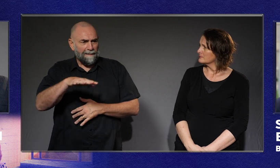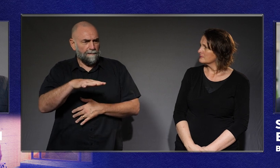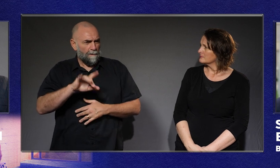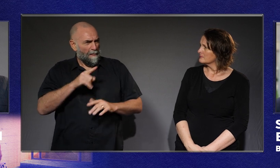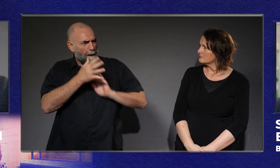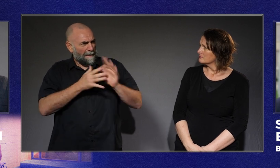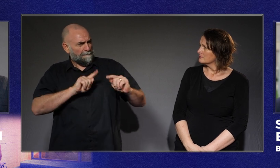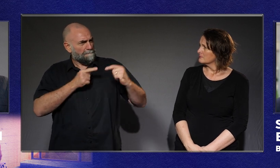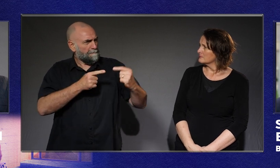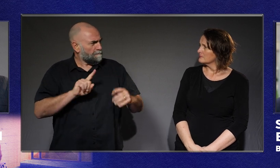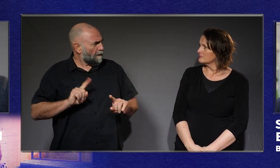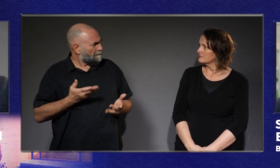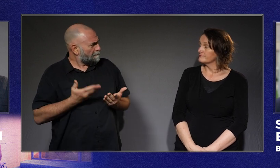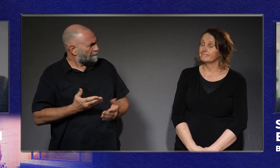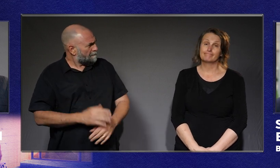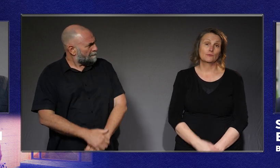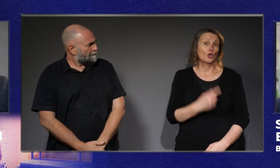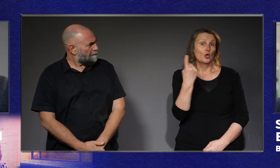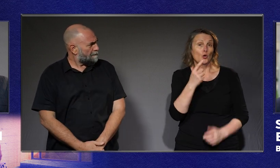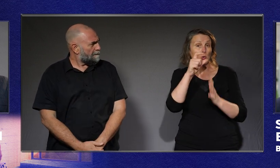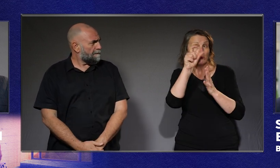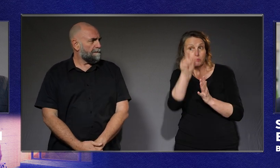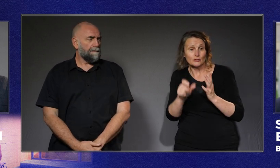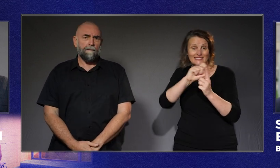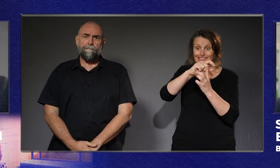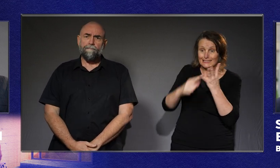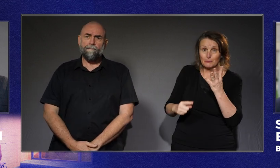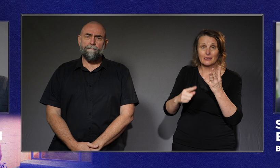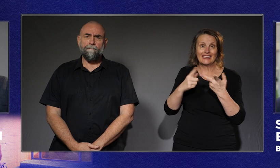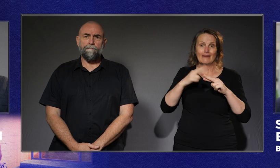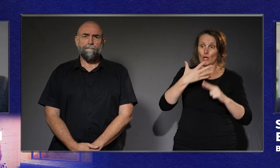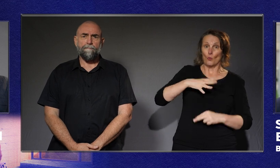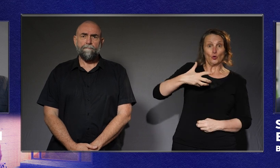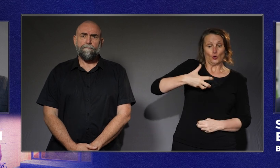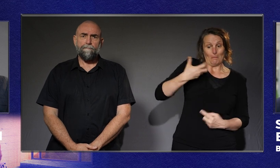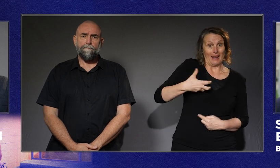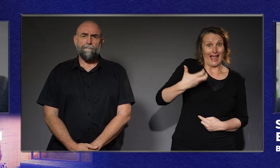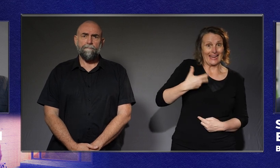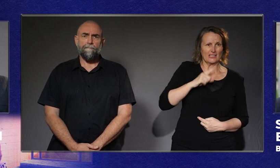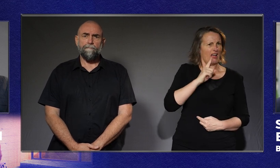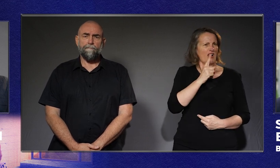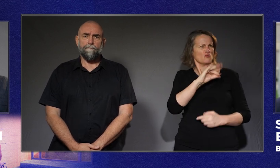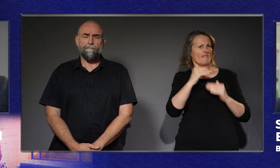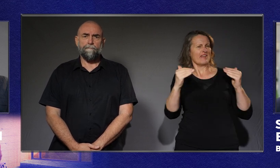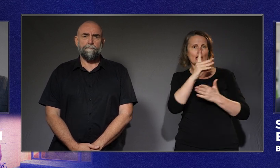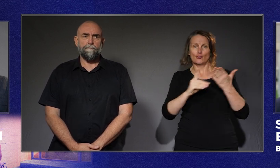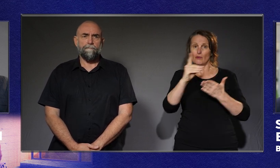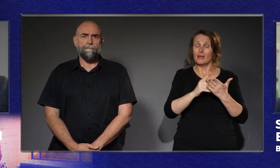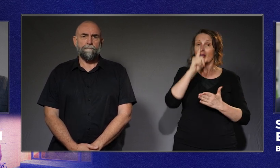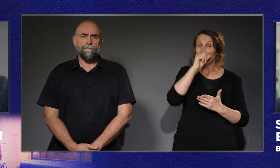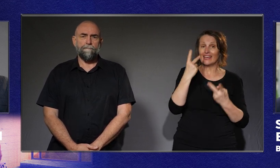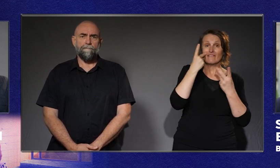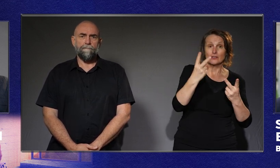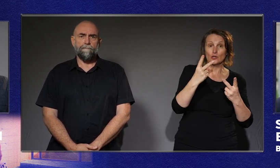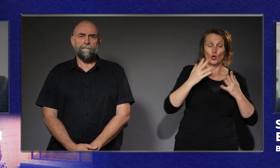who has a disability and has a complaint that they want to make, they can still go to the Australian Human Rights Commission or to their State